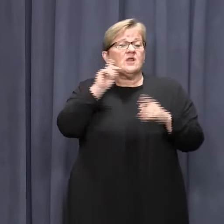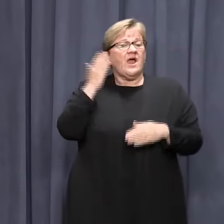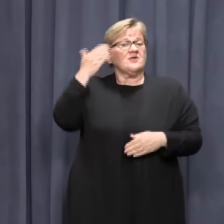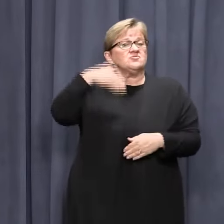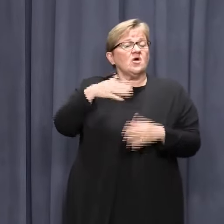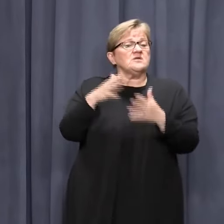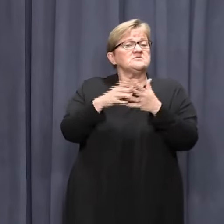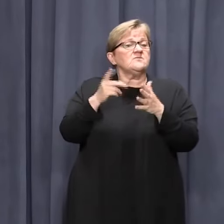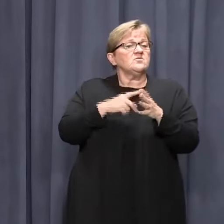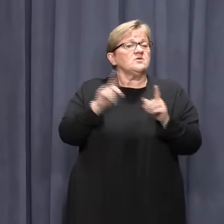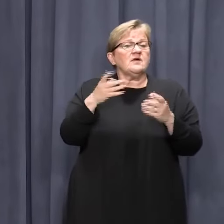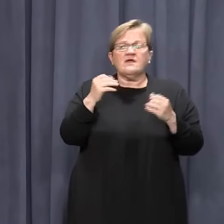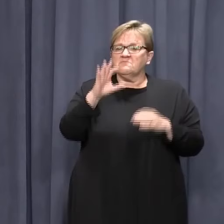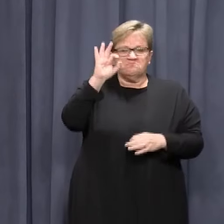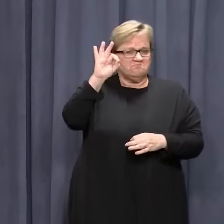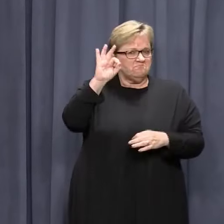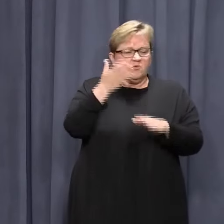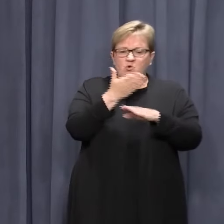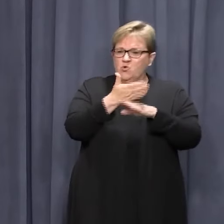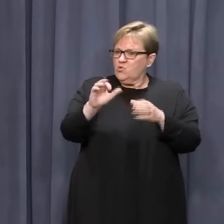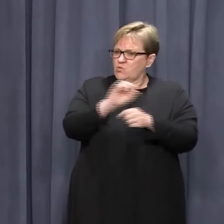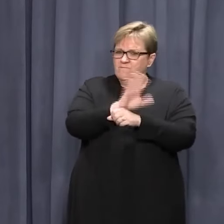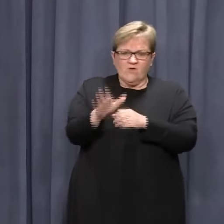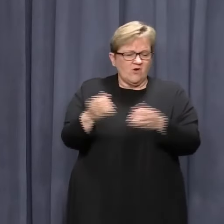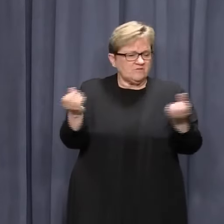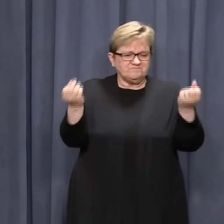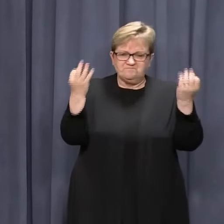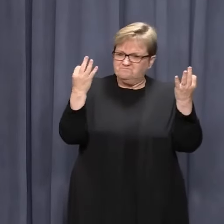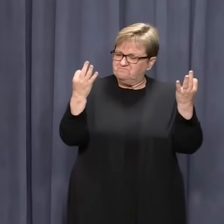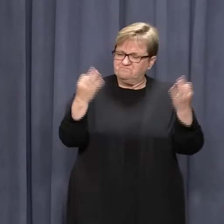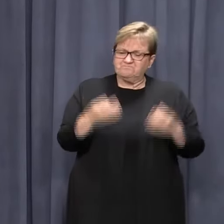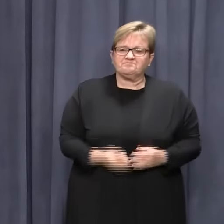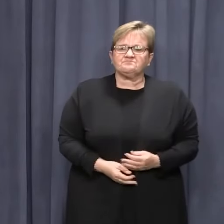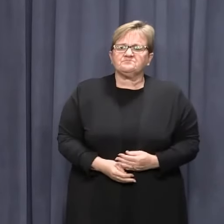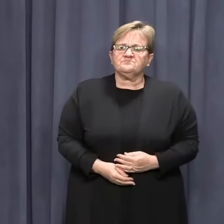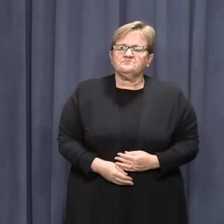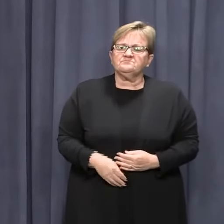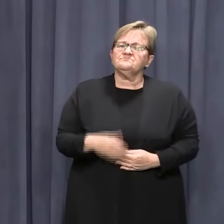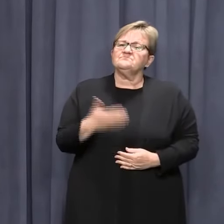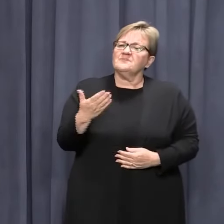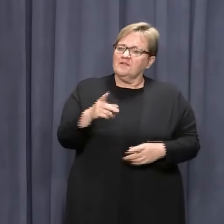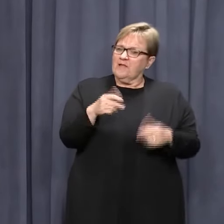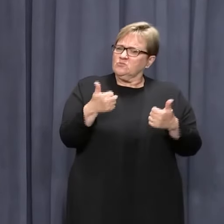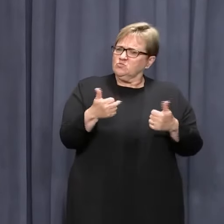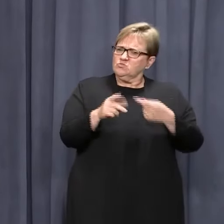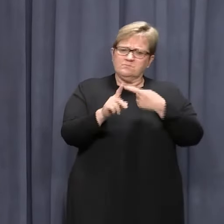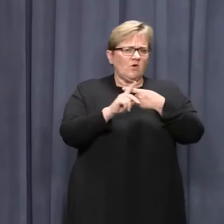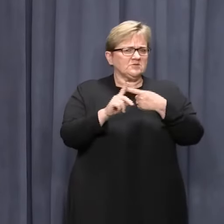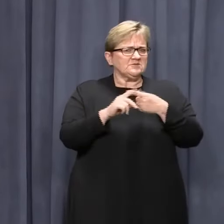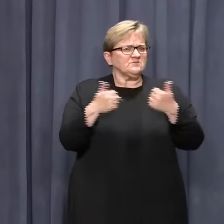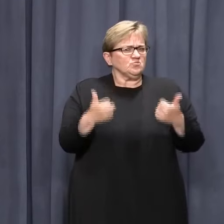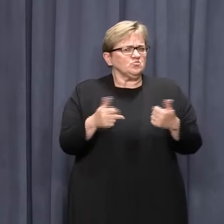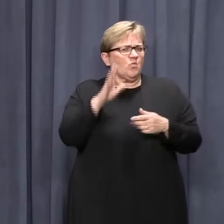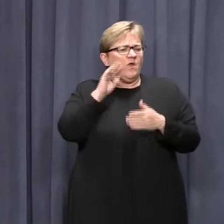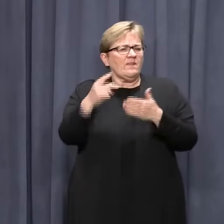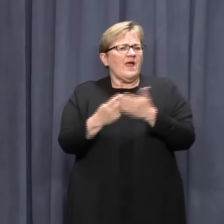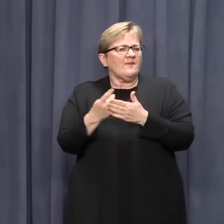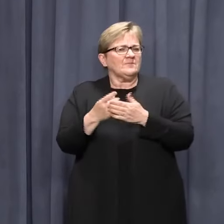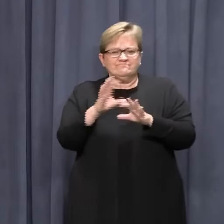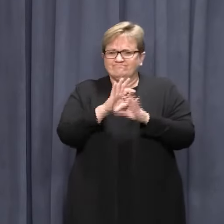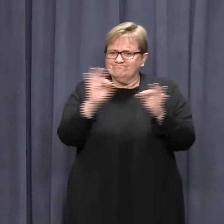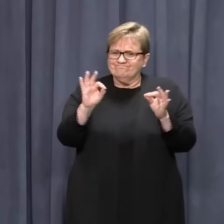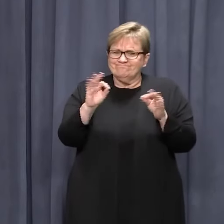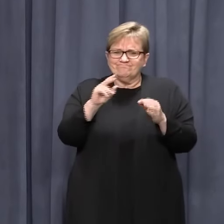Western Australia recorded no new cases of COVID-19. It's always a positive sign that we don't